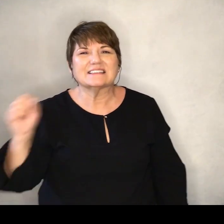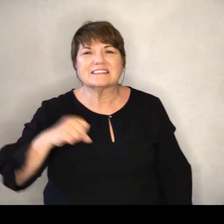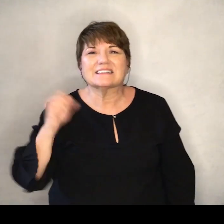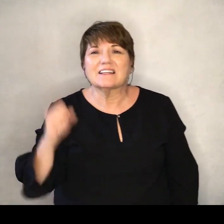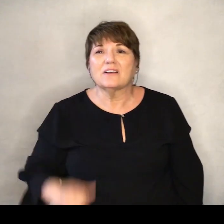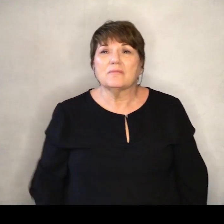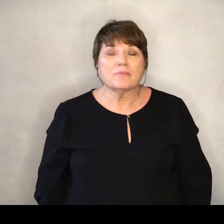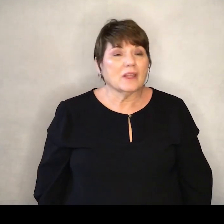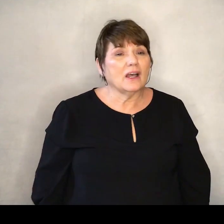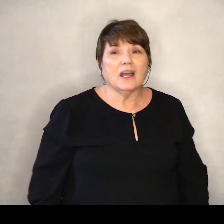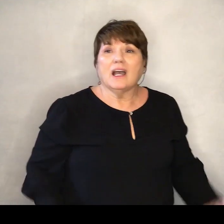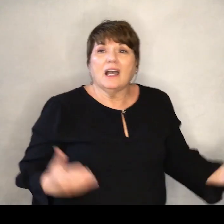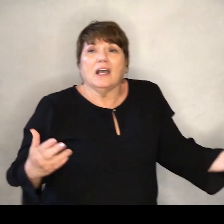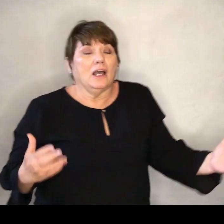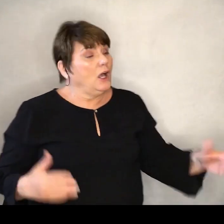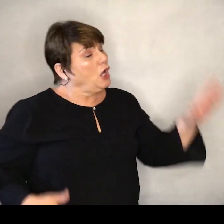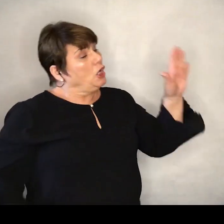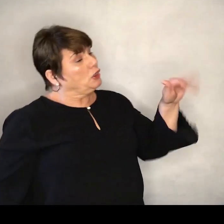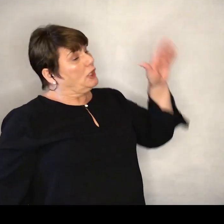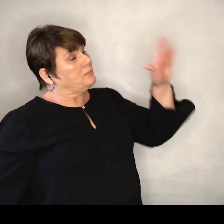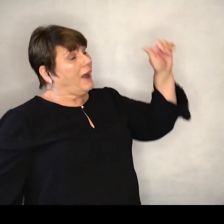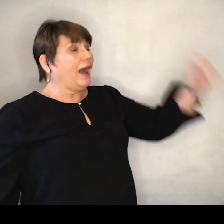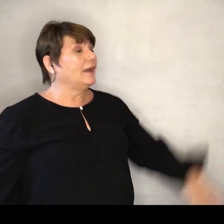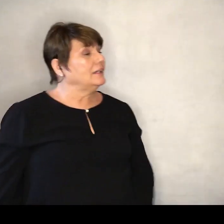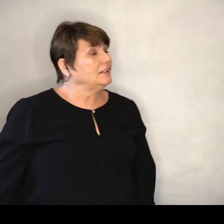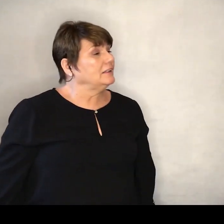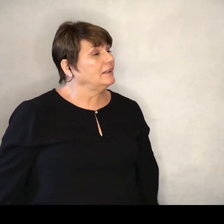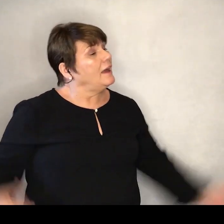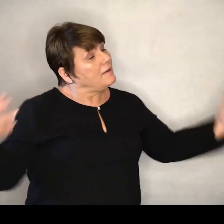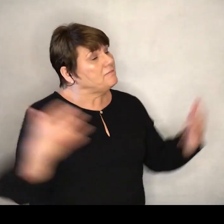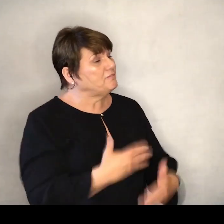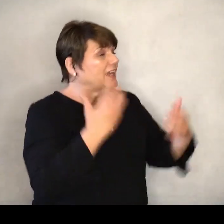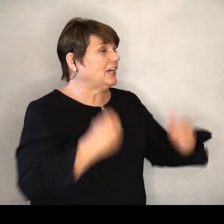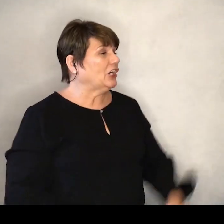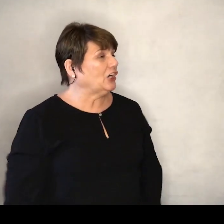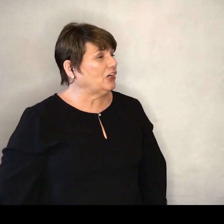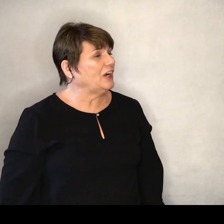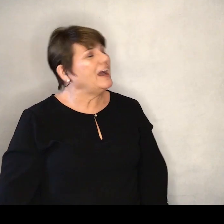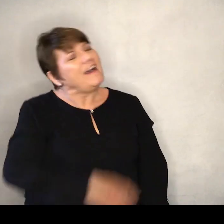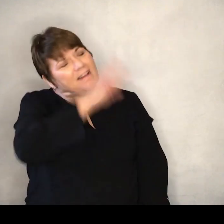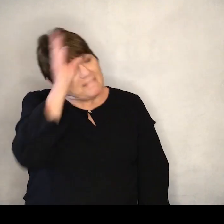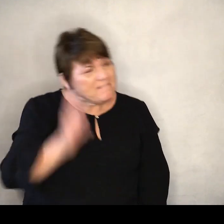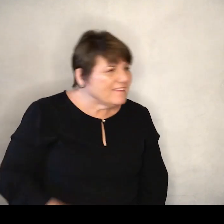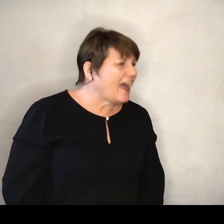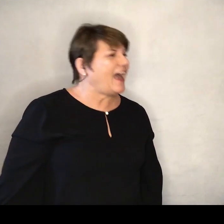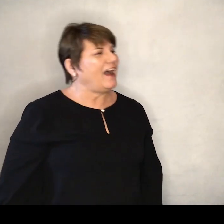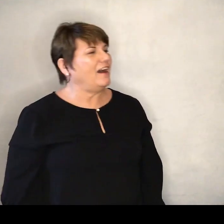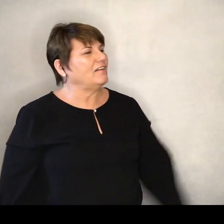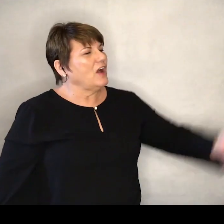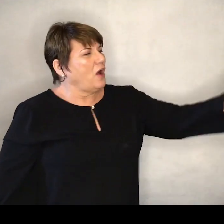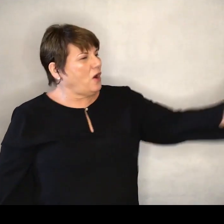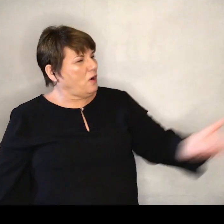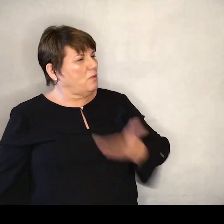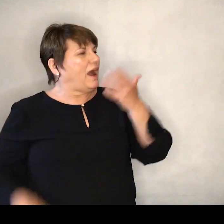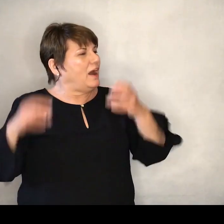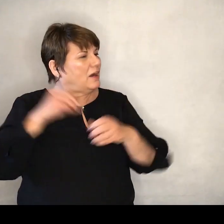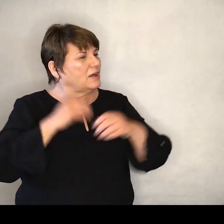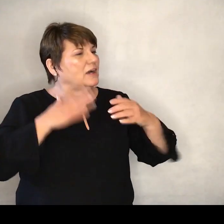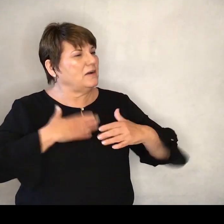Goodbye, goodbye Phil. You will never be welcome